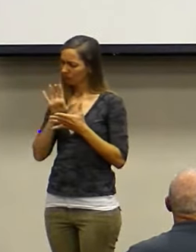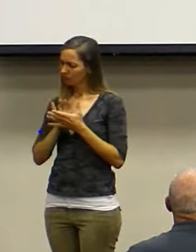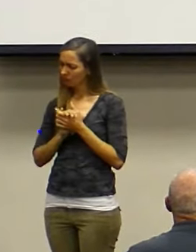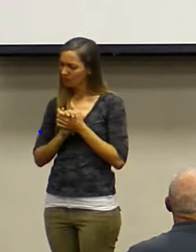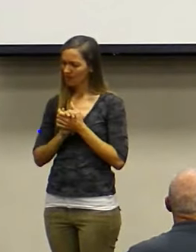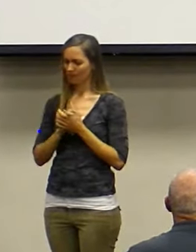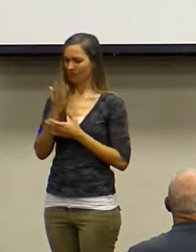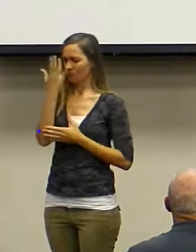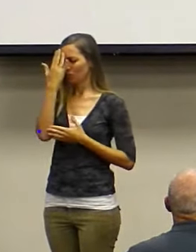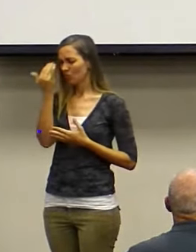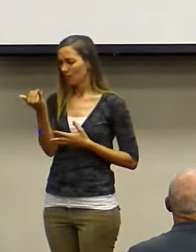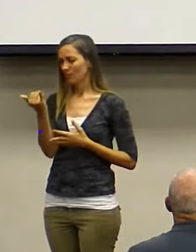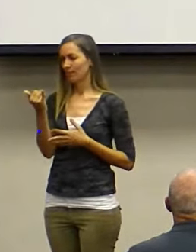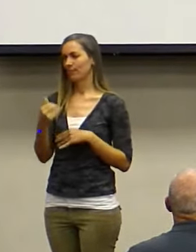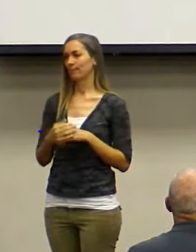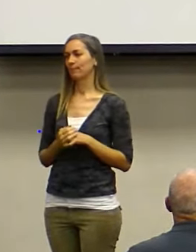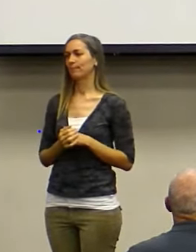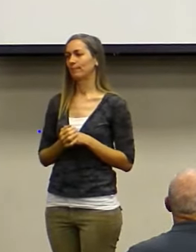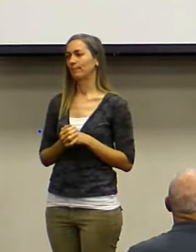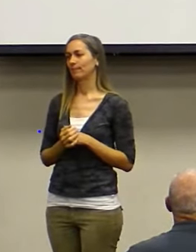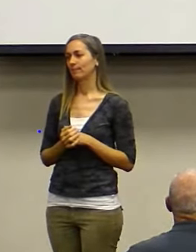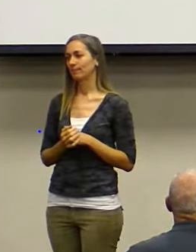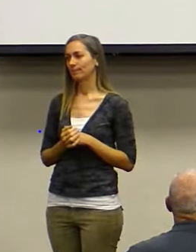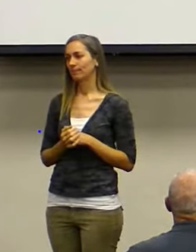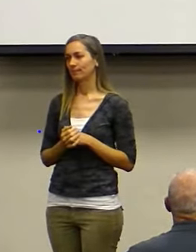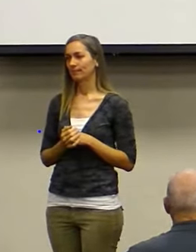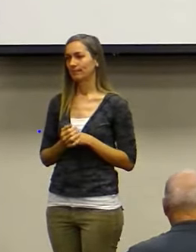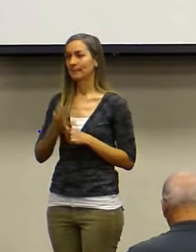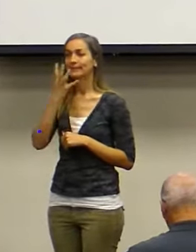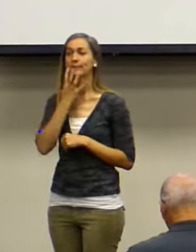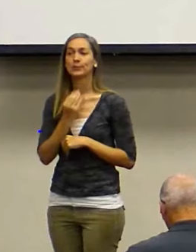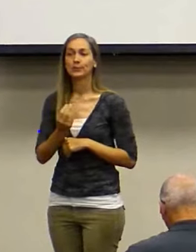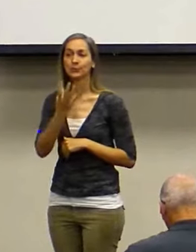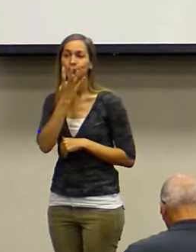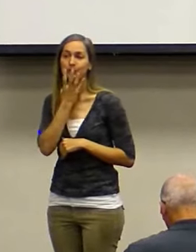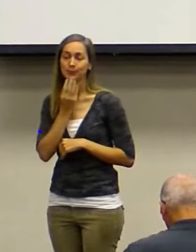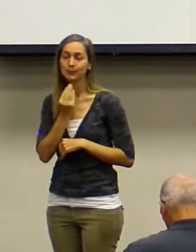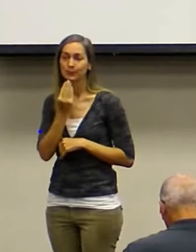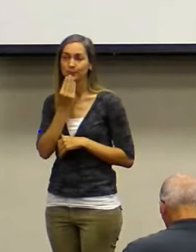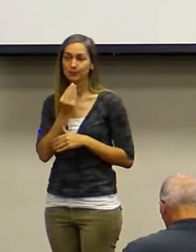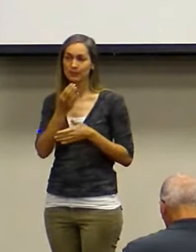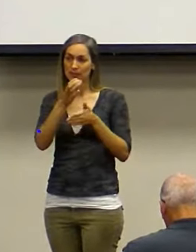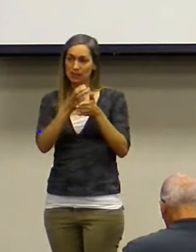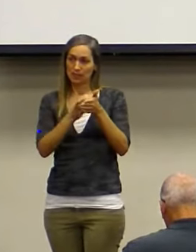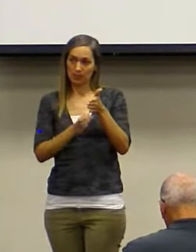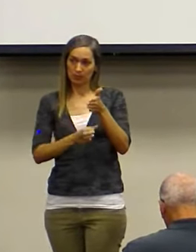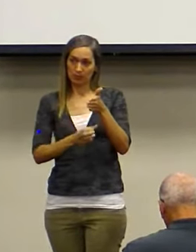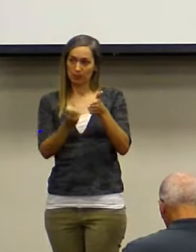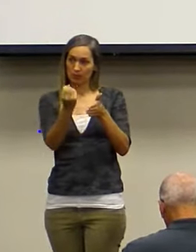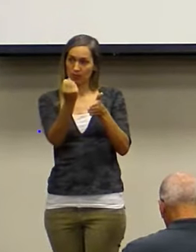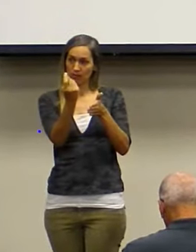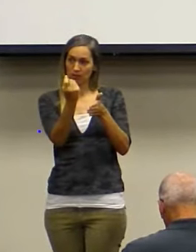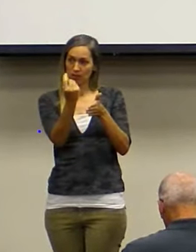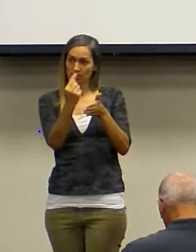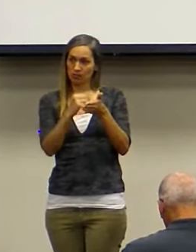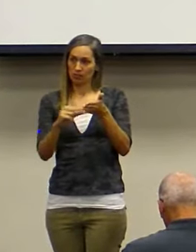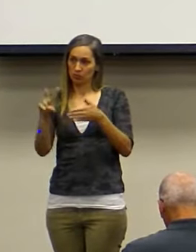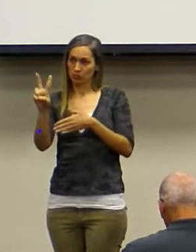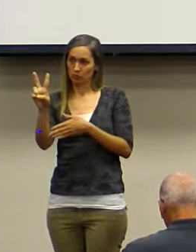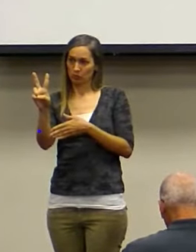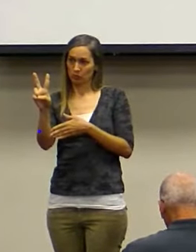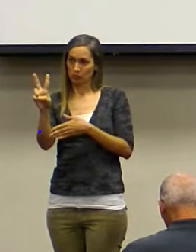Why? And for that, go to Hebrew 11, chapter 2.